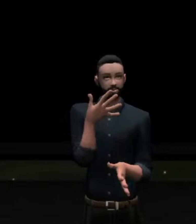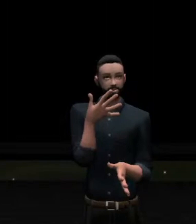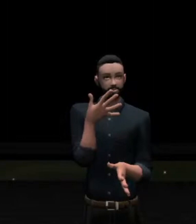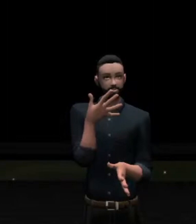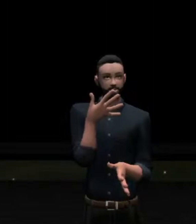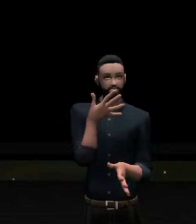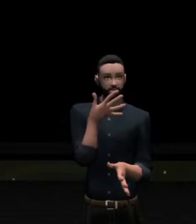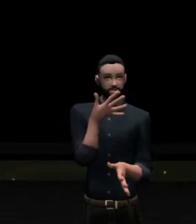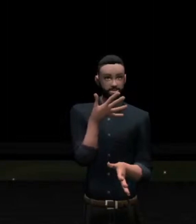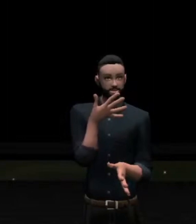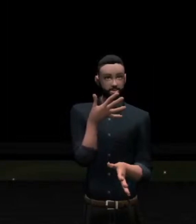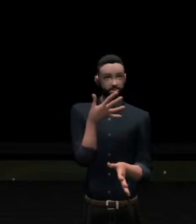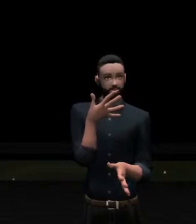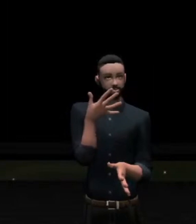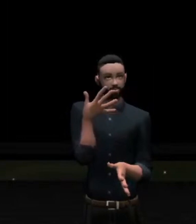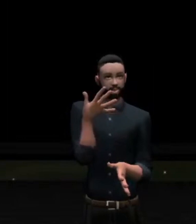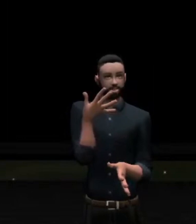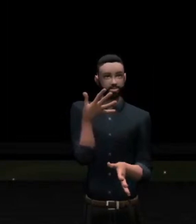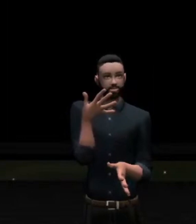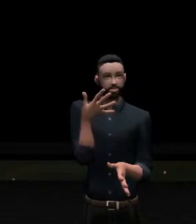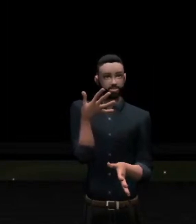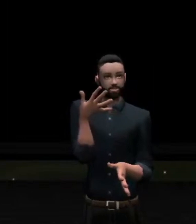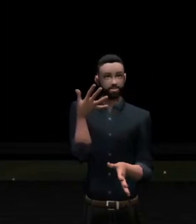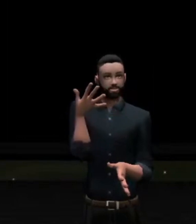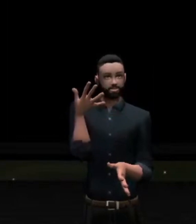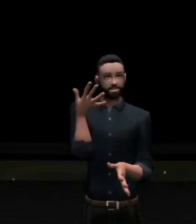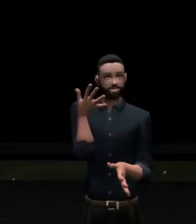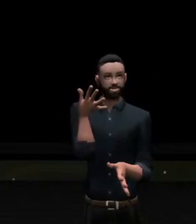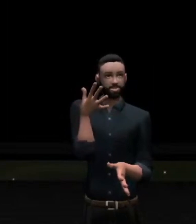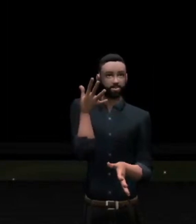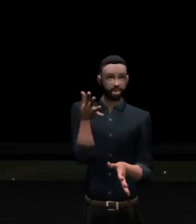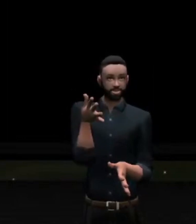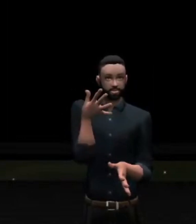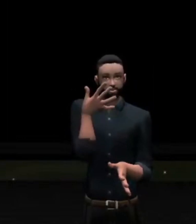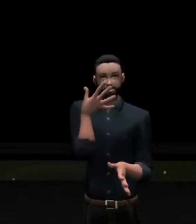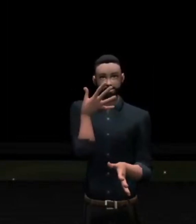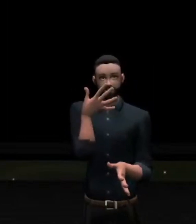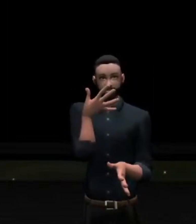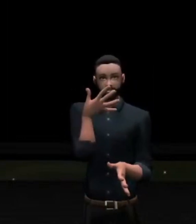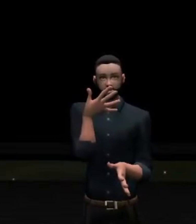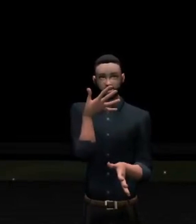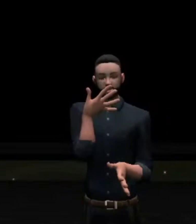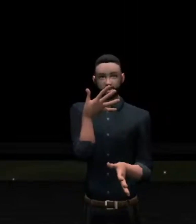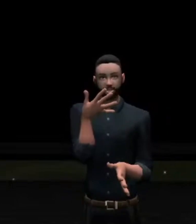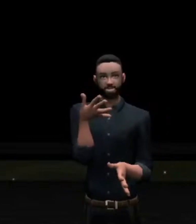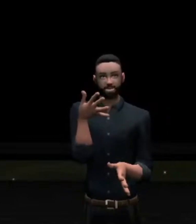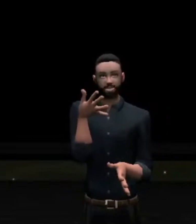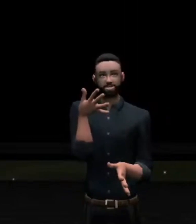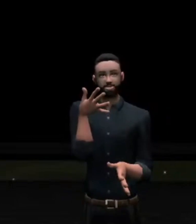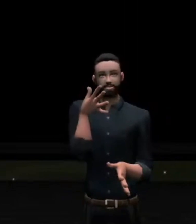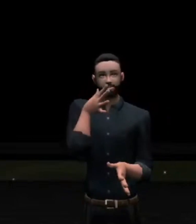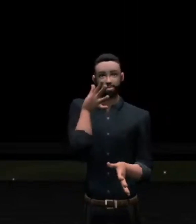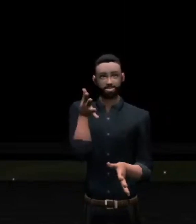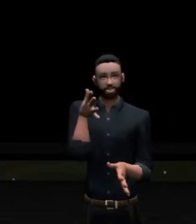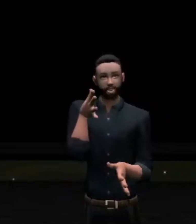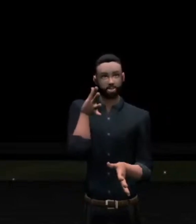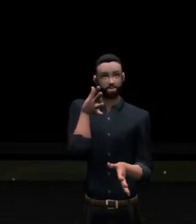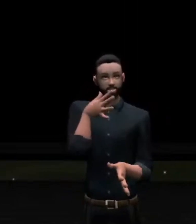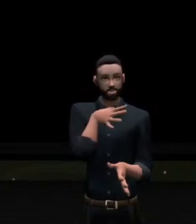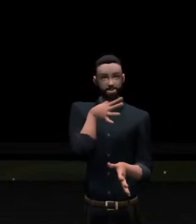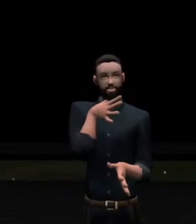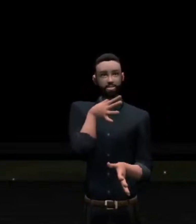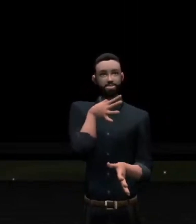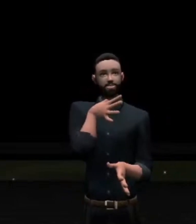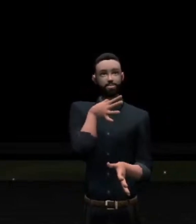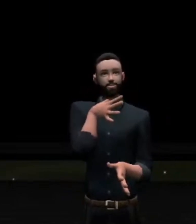verses here. But it says it's impossible for apostates to be restored